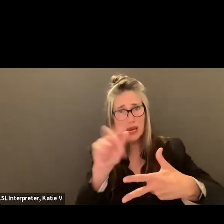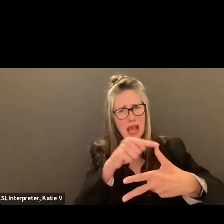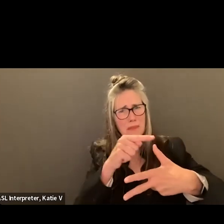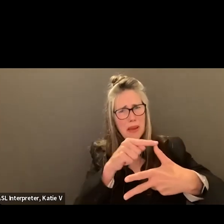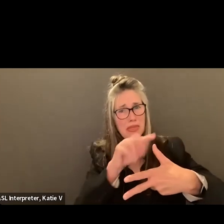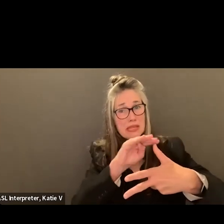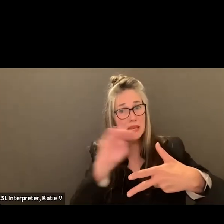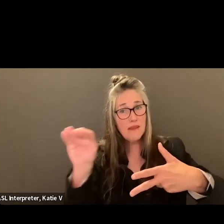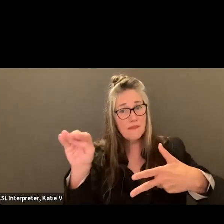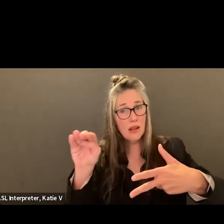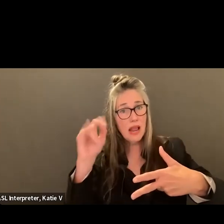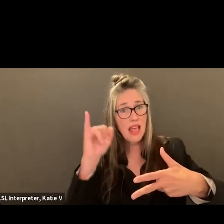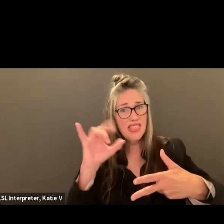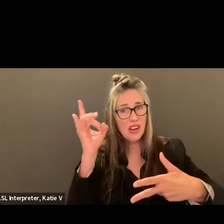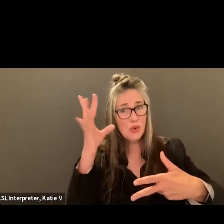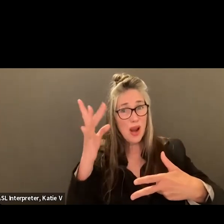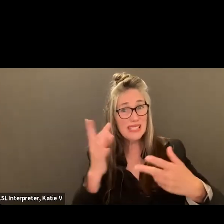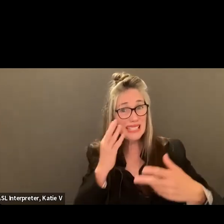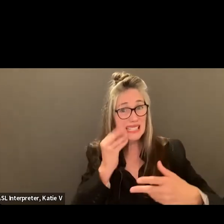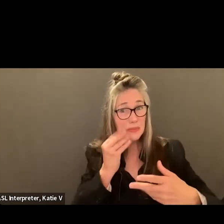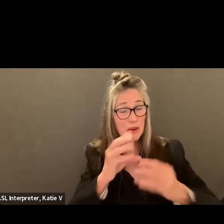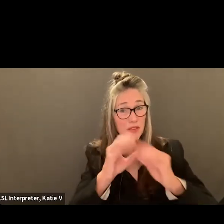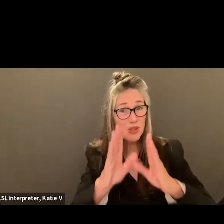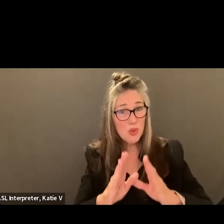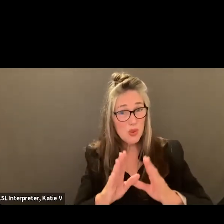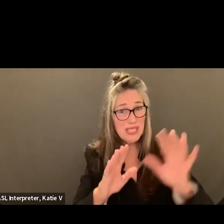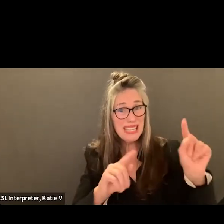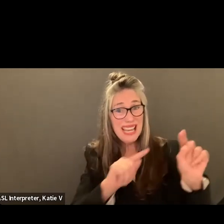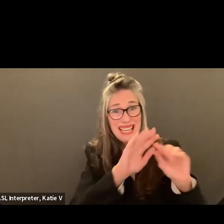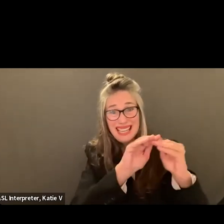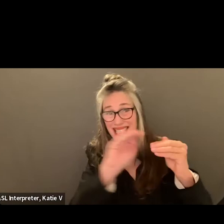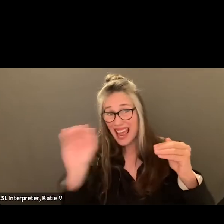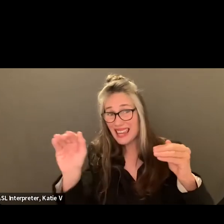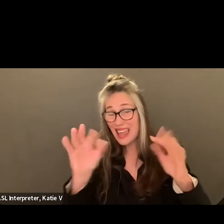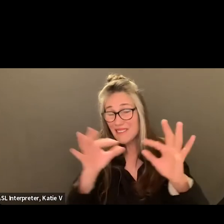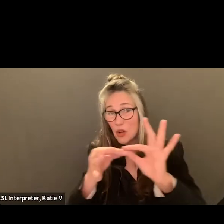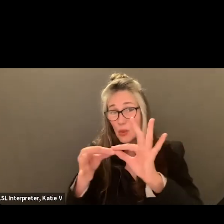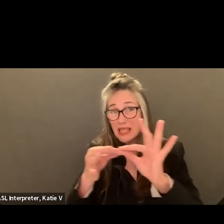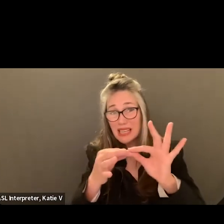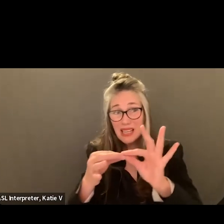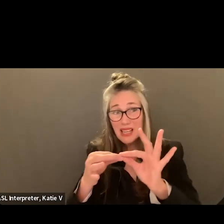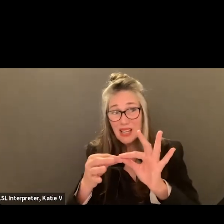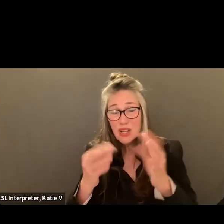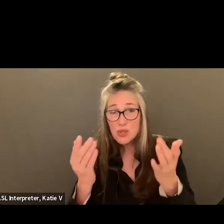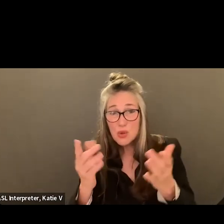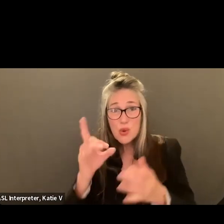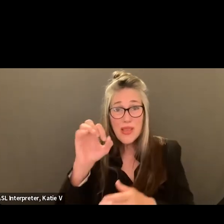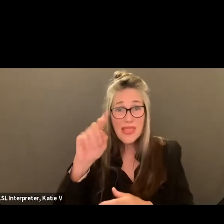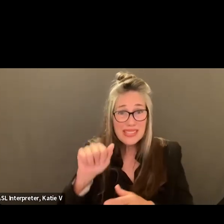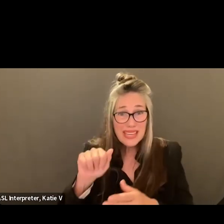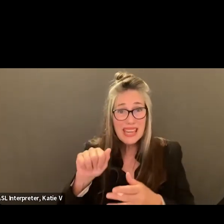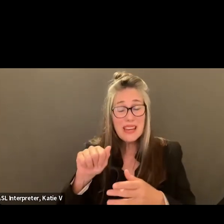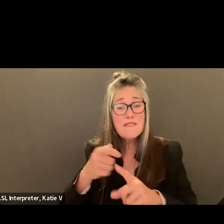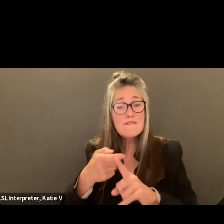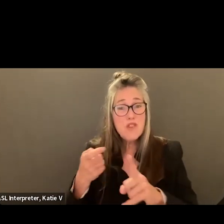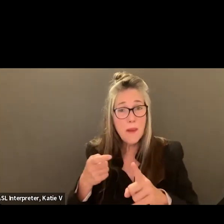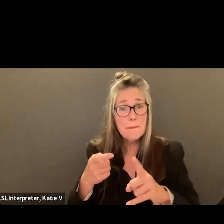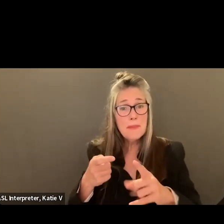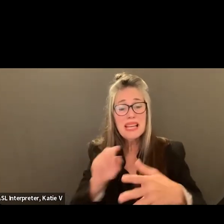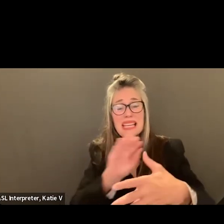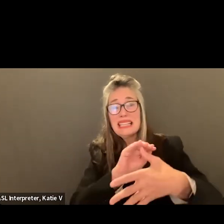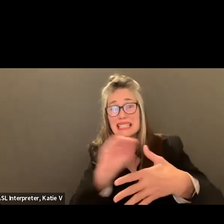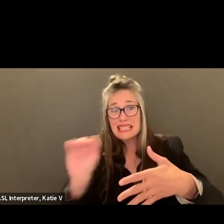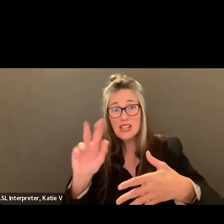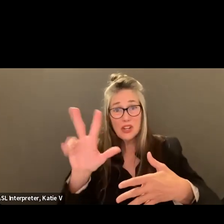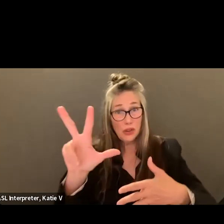the level of crisis that our students in correlate to what's, you know, the level of students or the data in the tier three? Is there a